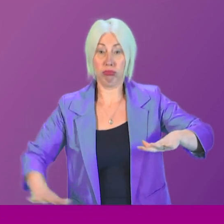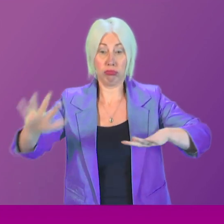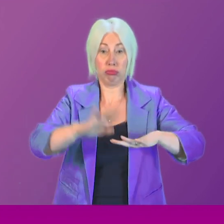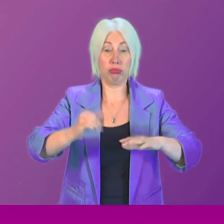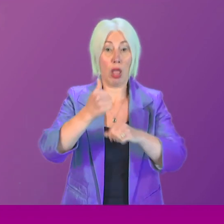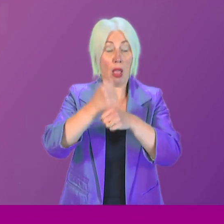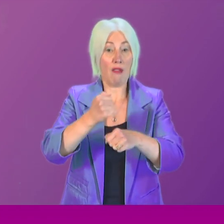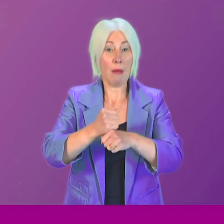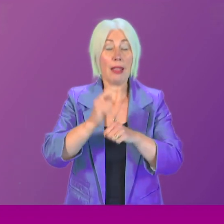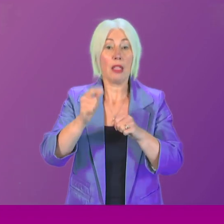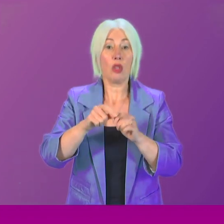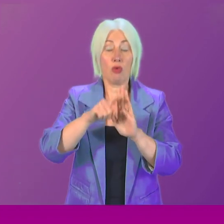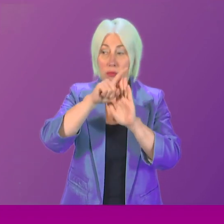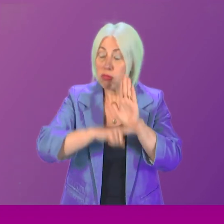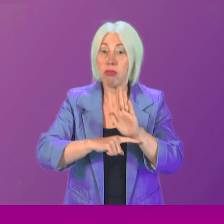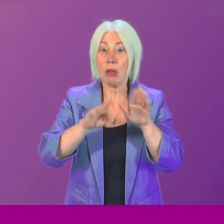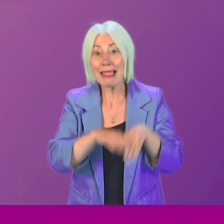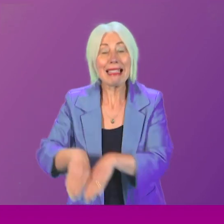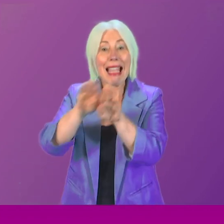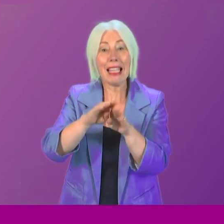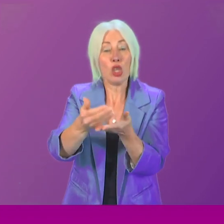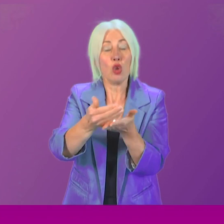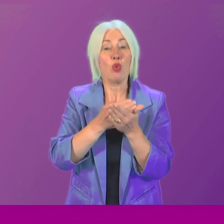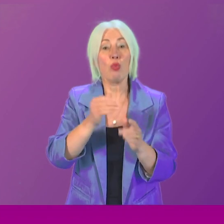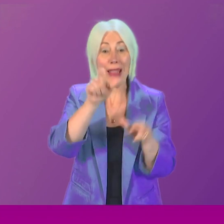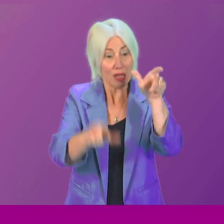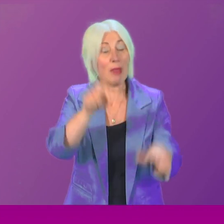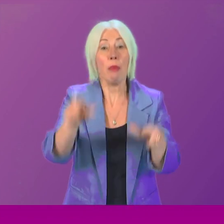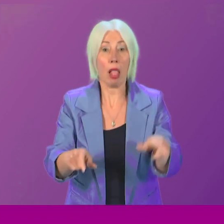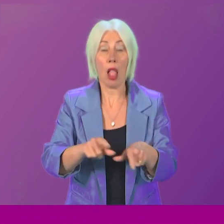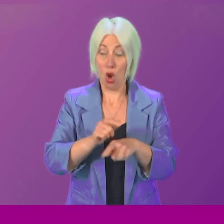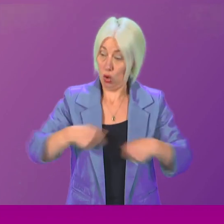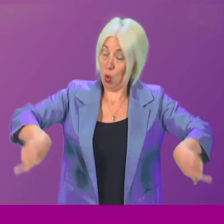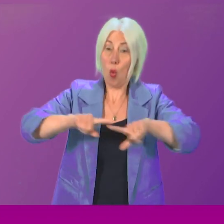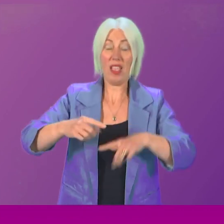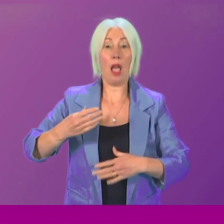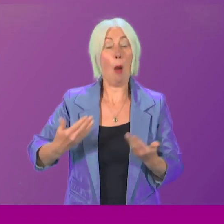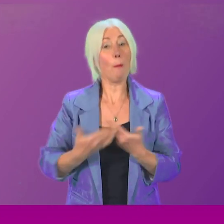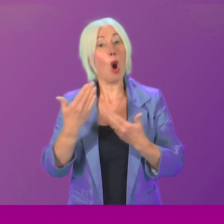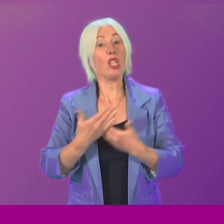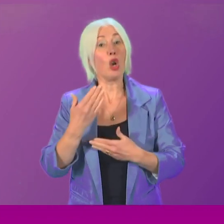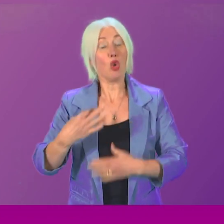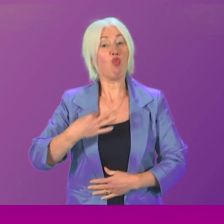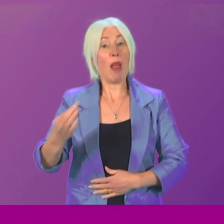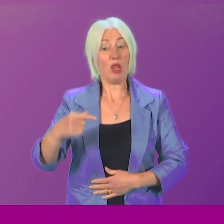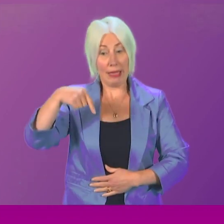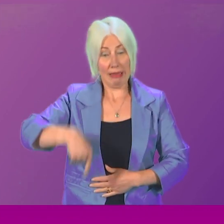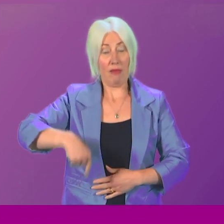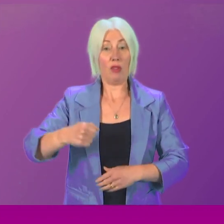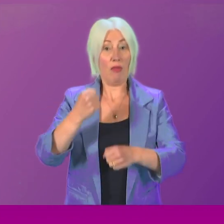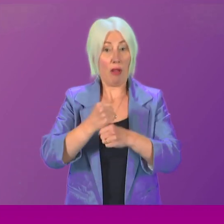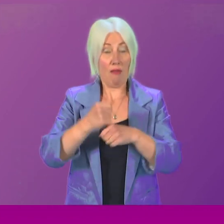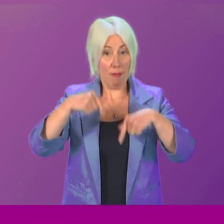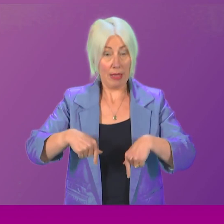setting standards and protecting people. So, as modern representatives of the state, I believe we,